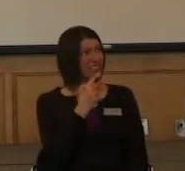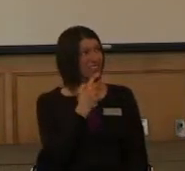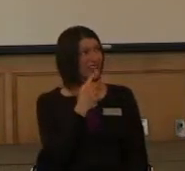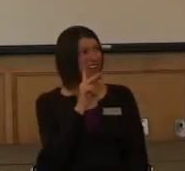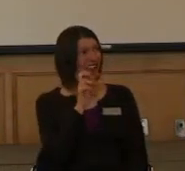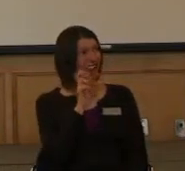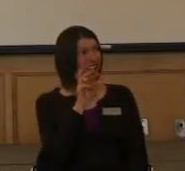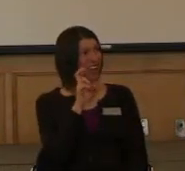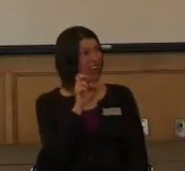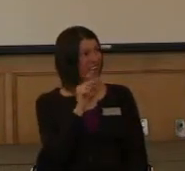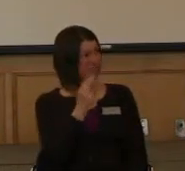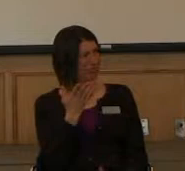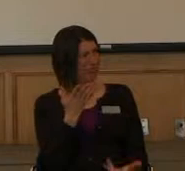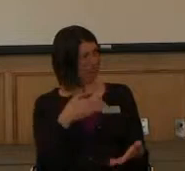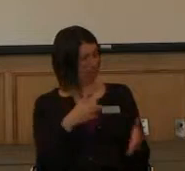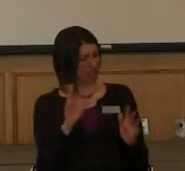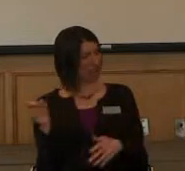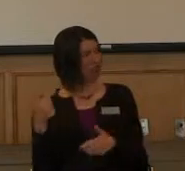just let her dry.